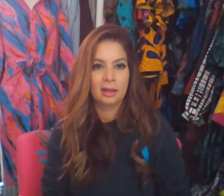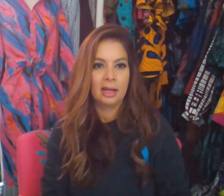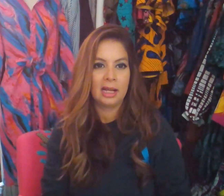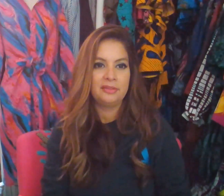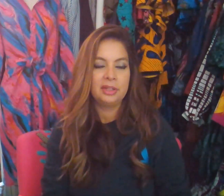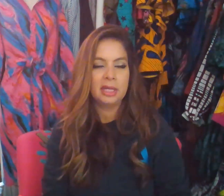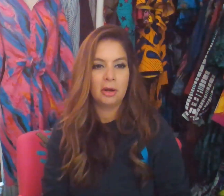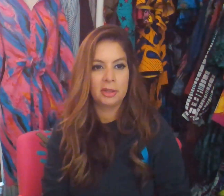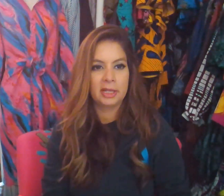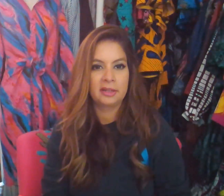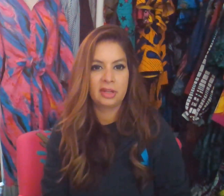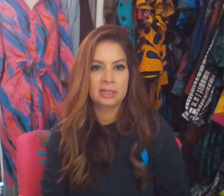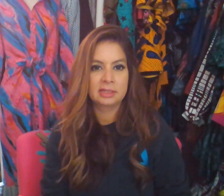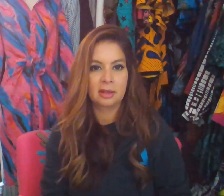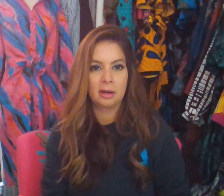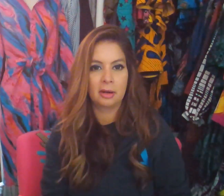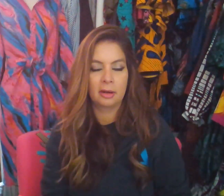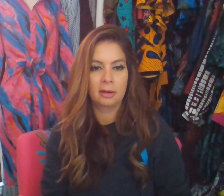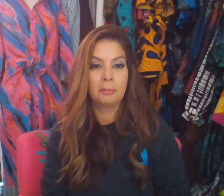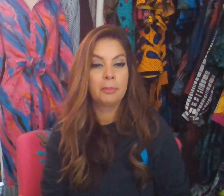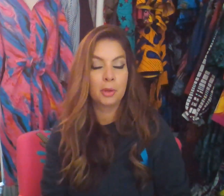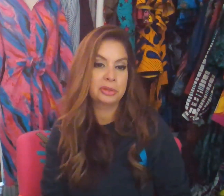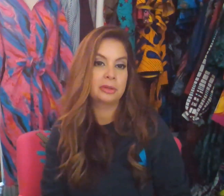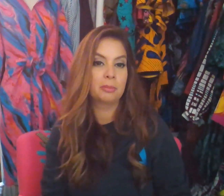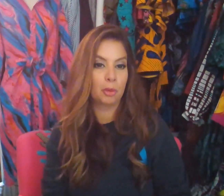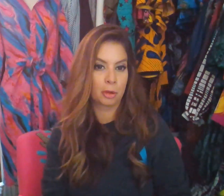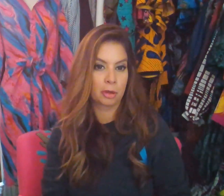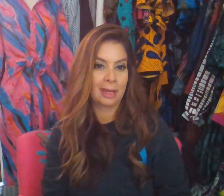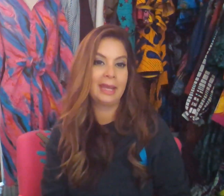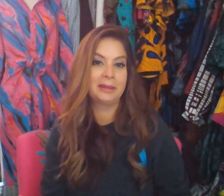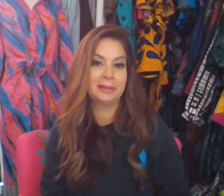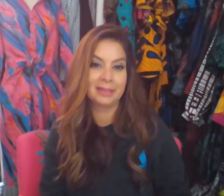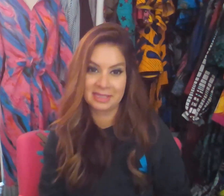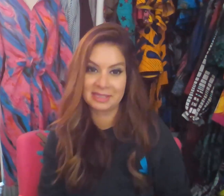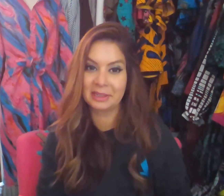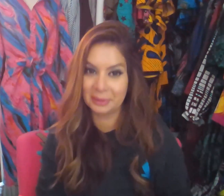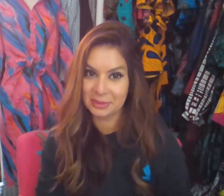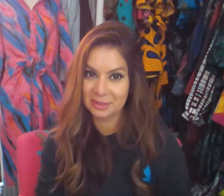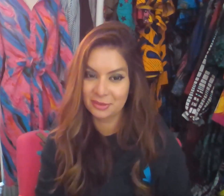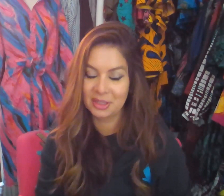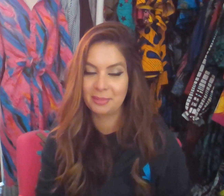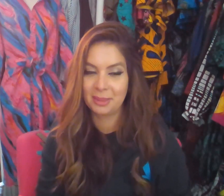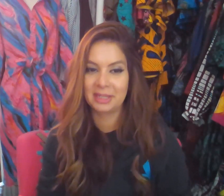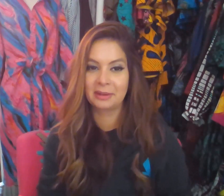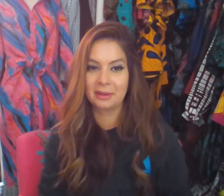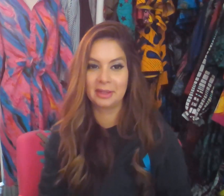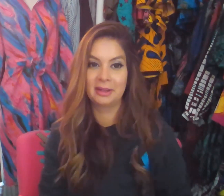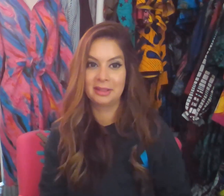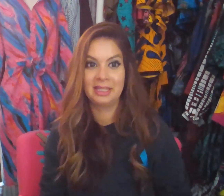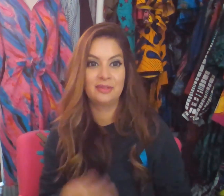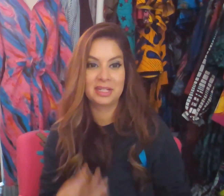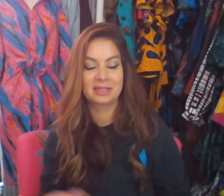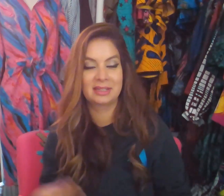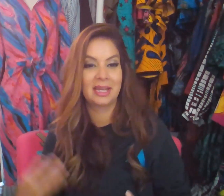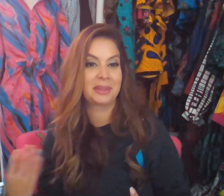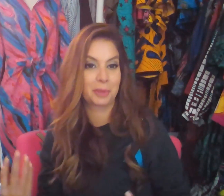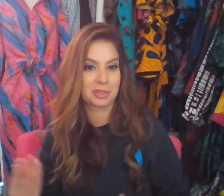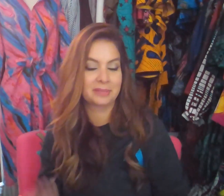I feel that online events are both more and less inclusive, depending on the event and the person.